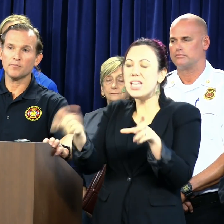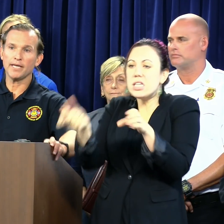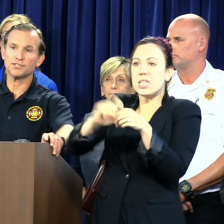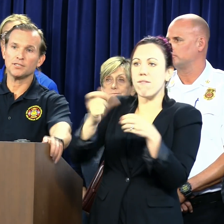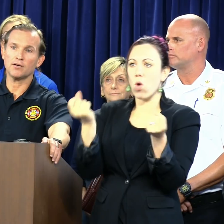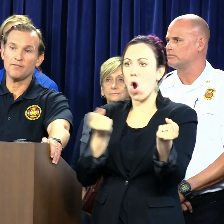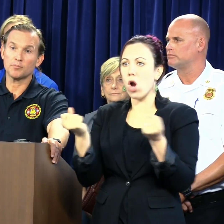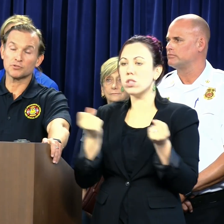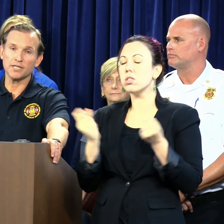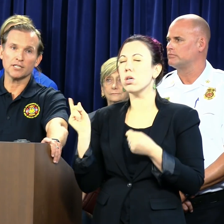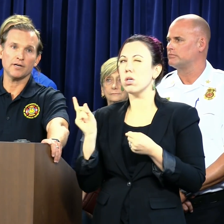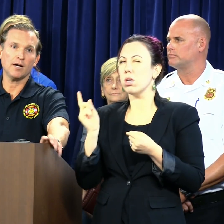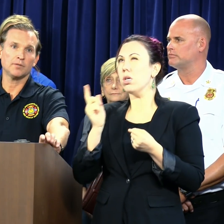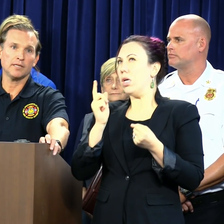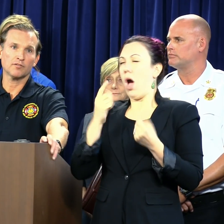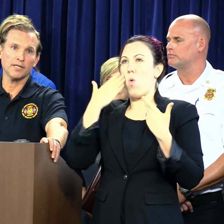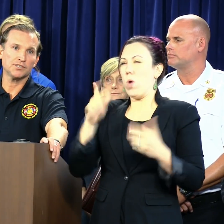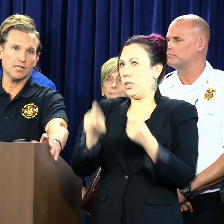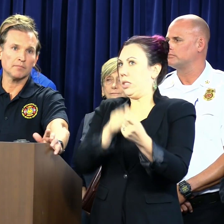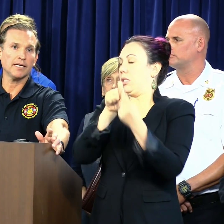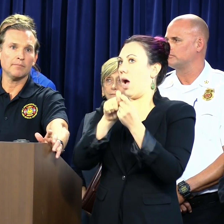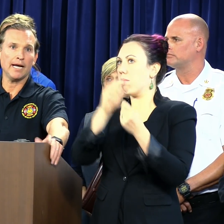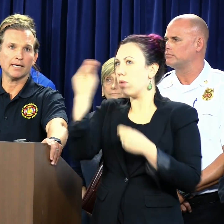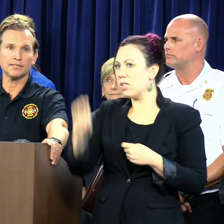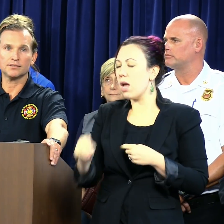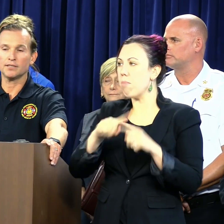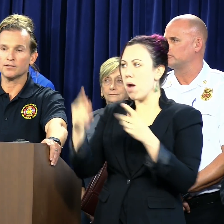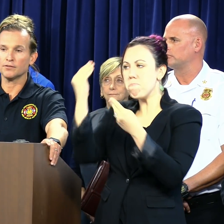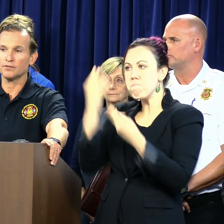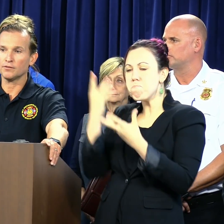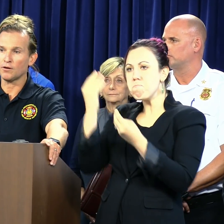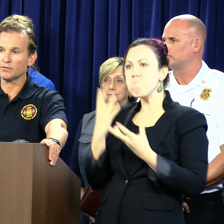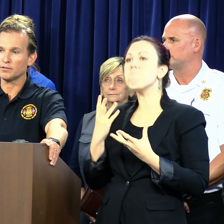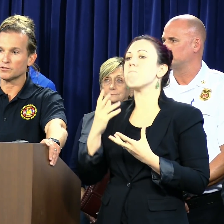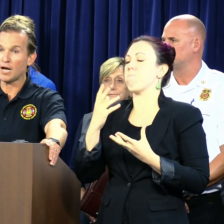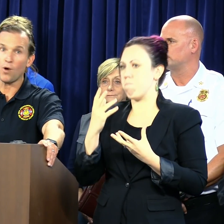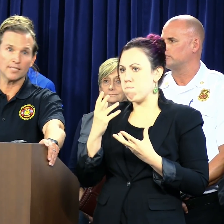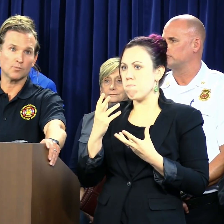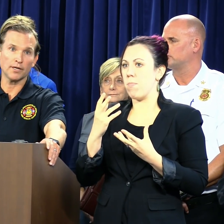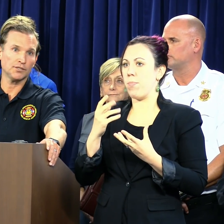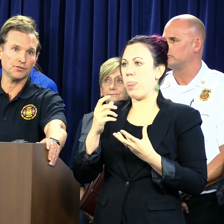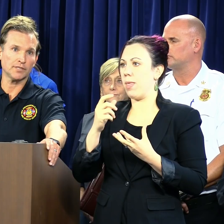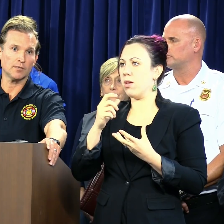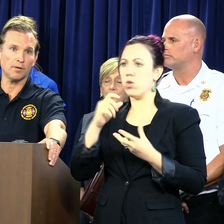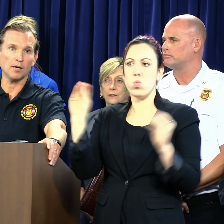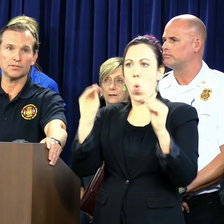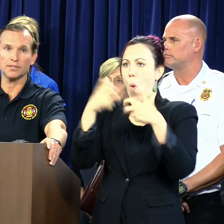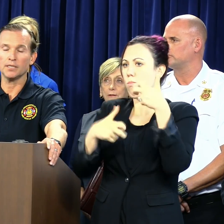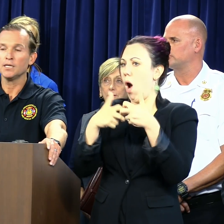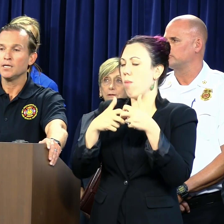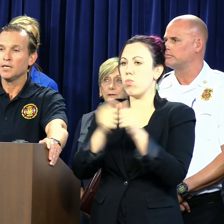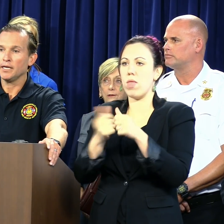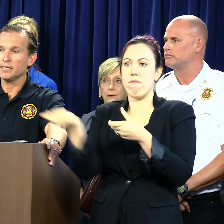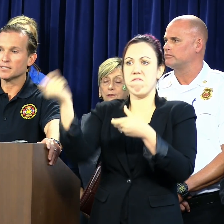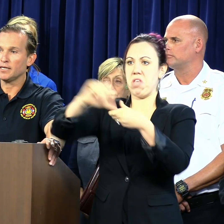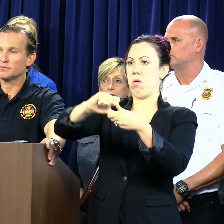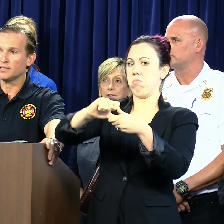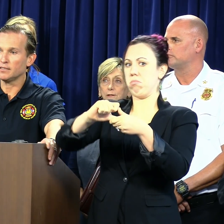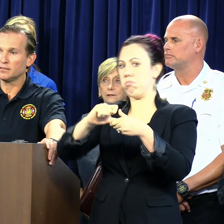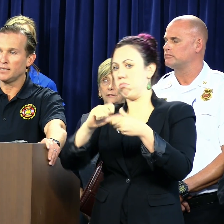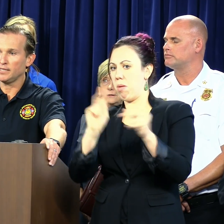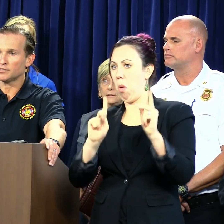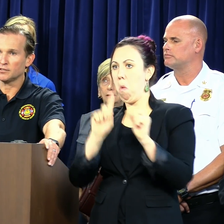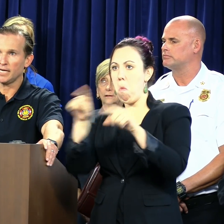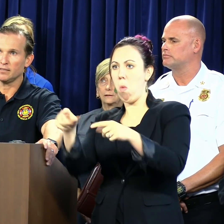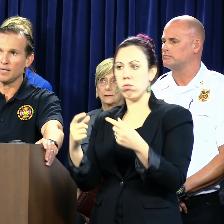The information, I don't have the percentage right now, but the information that I'm getting back is that there's not widespread issues at the pumps. And as I